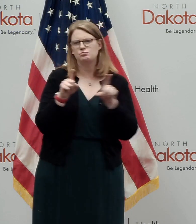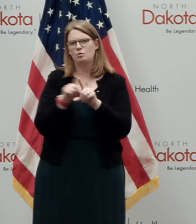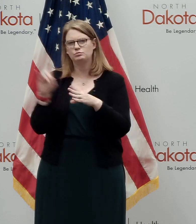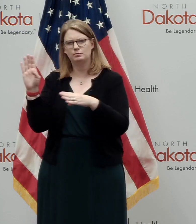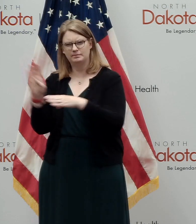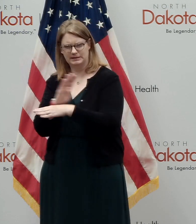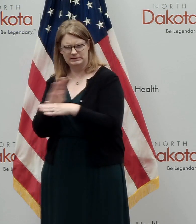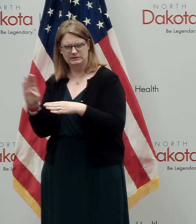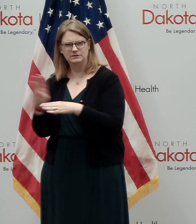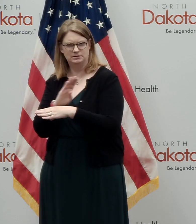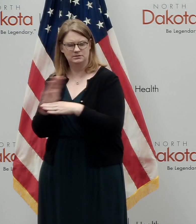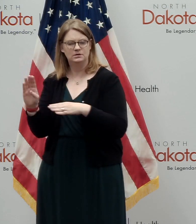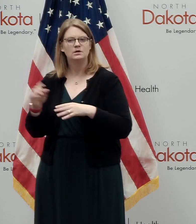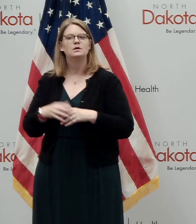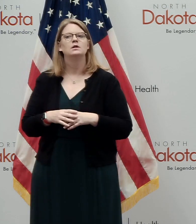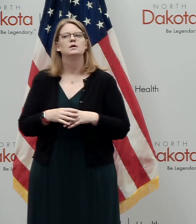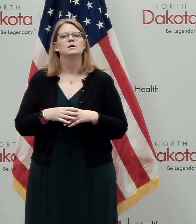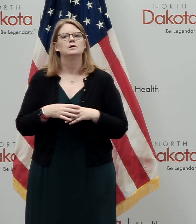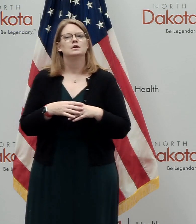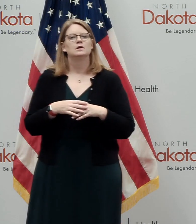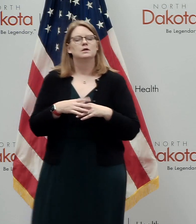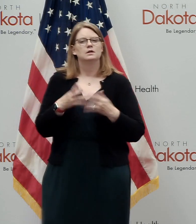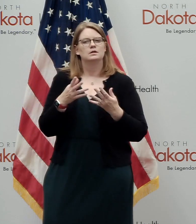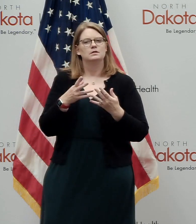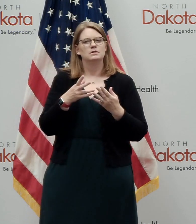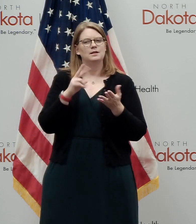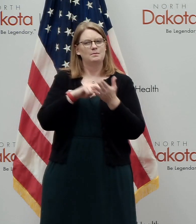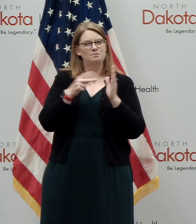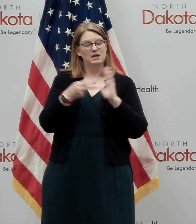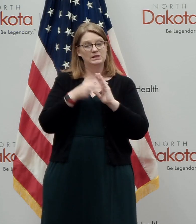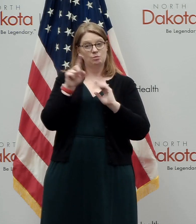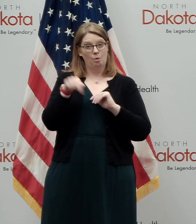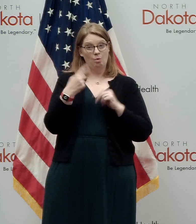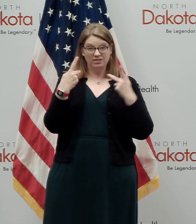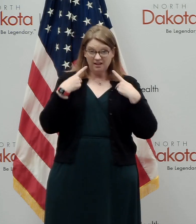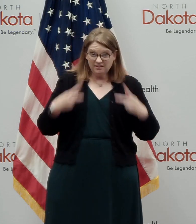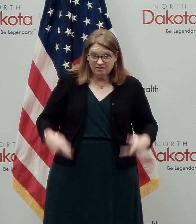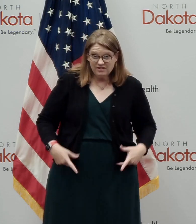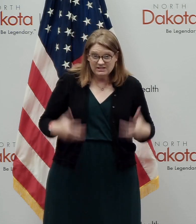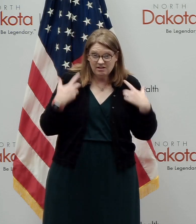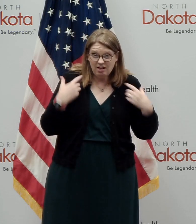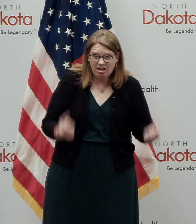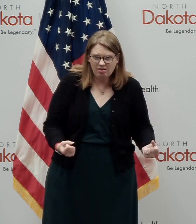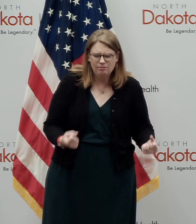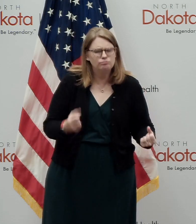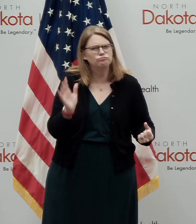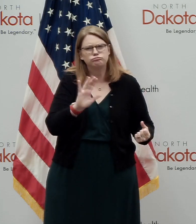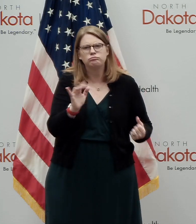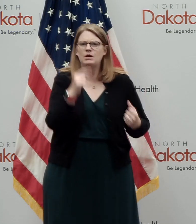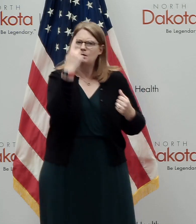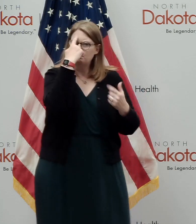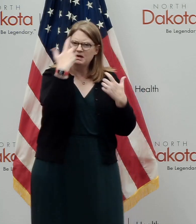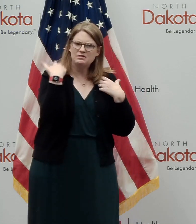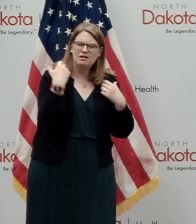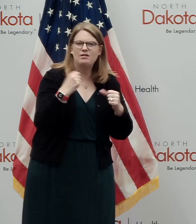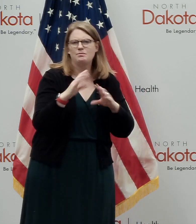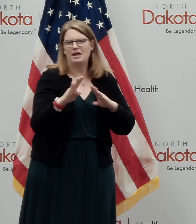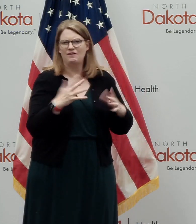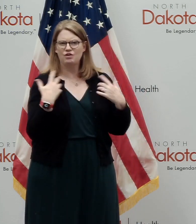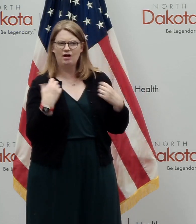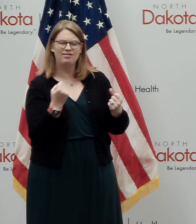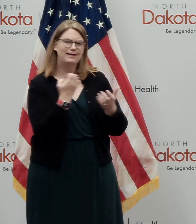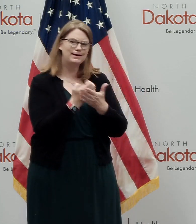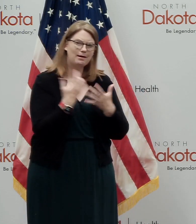When we talk about this, we're not just focusing strictly on physical health, but also on mental health, behavioral health, economic health,